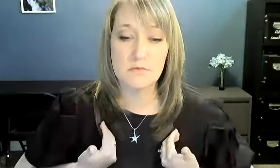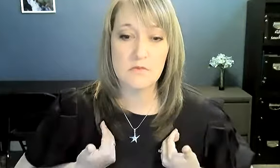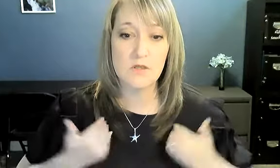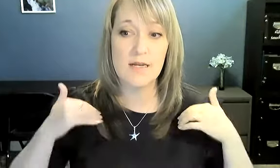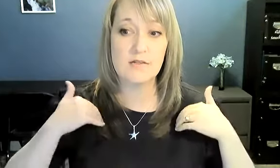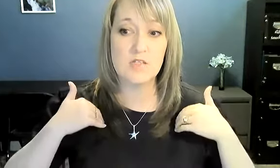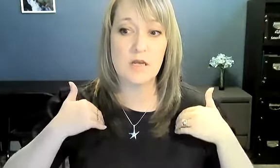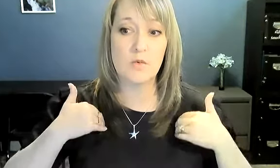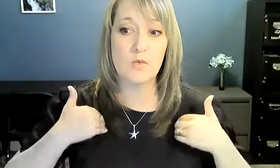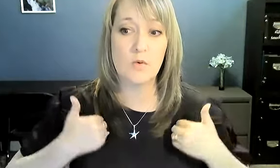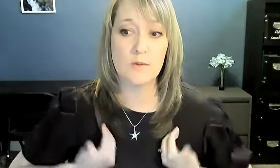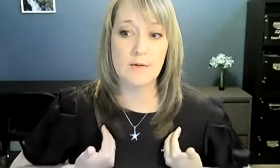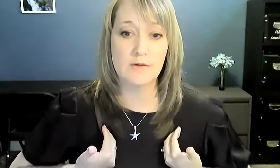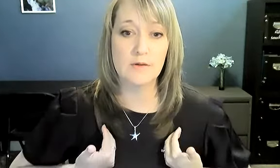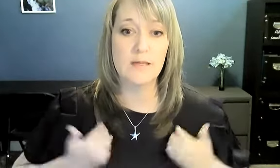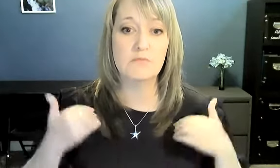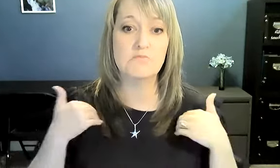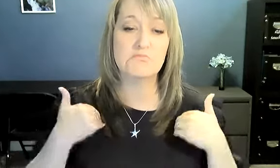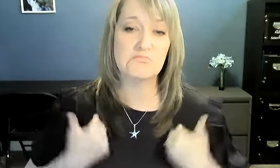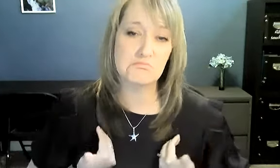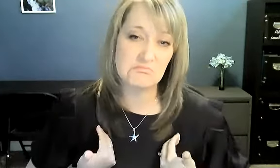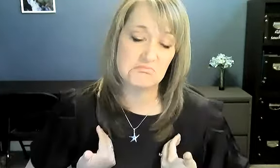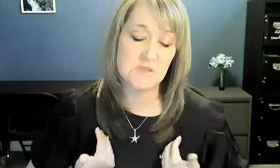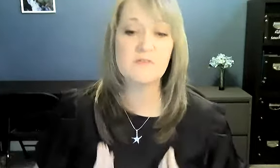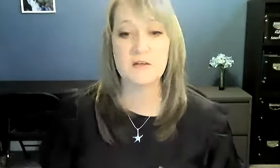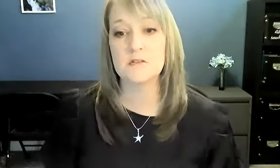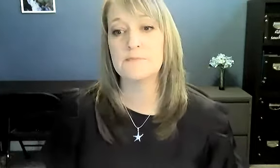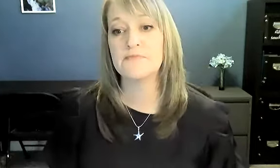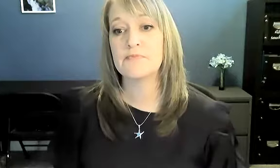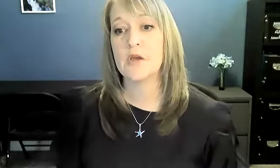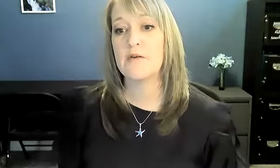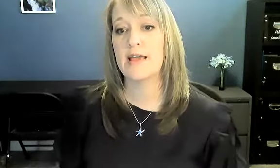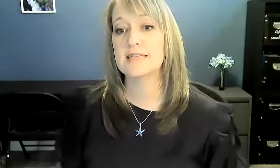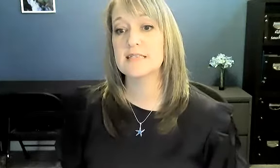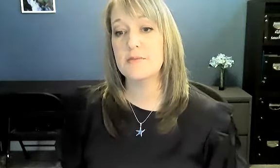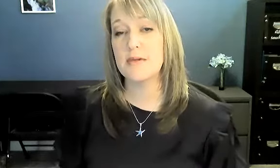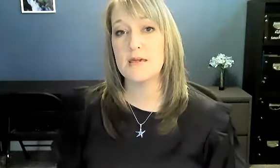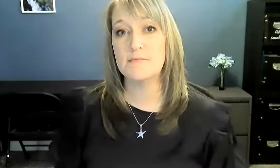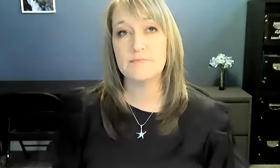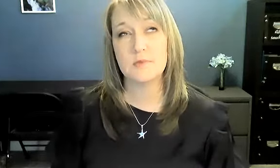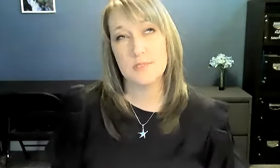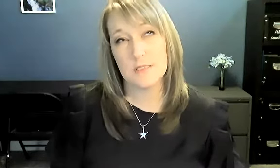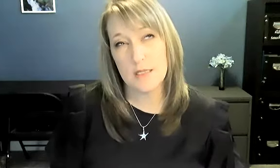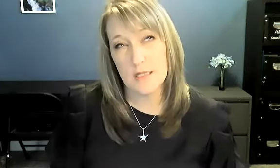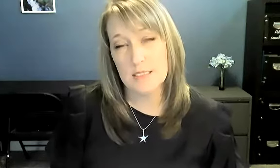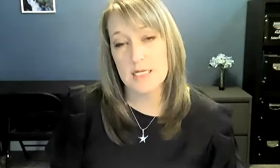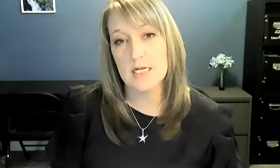Your hands just kind of roll down a little bit. Your fingers. Okay. Sleepy. Just kind of like tired.